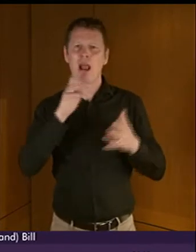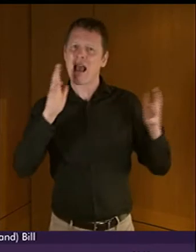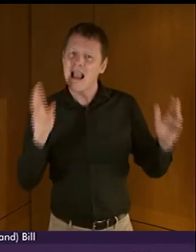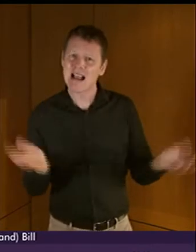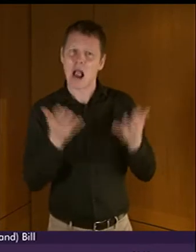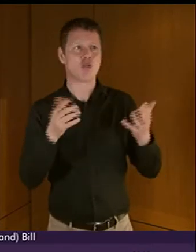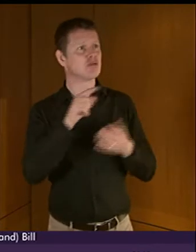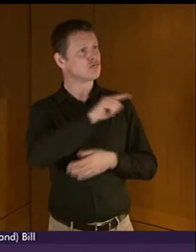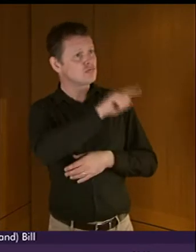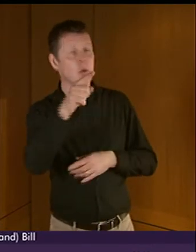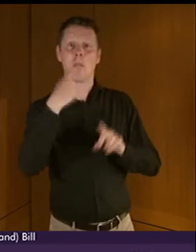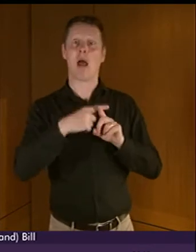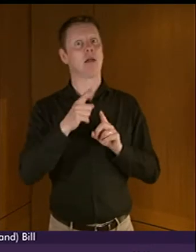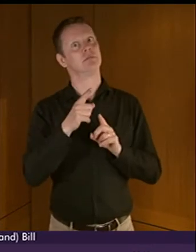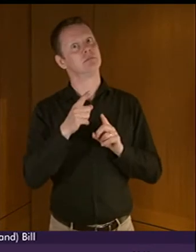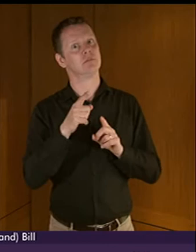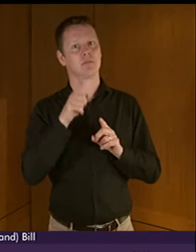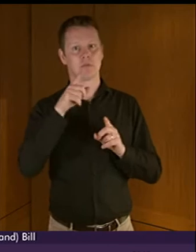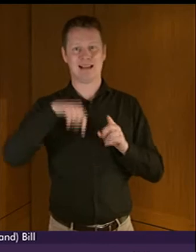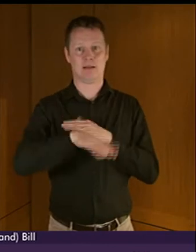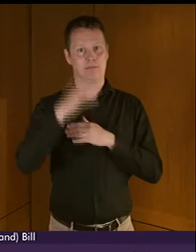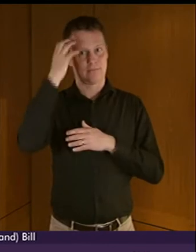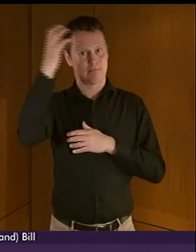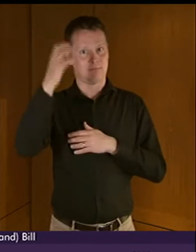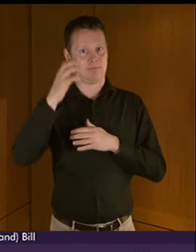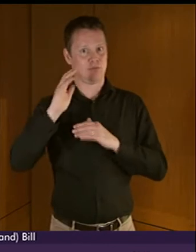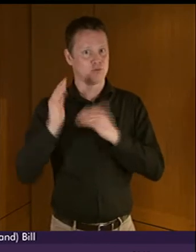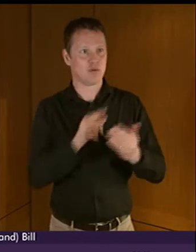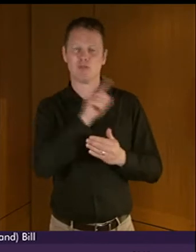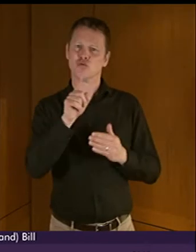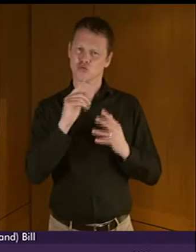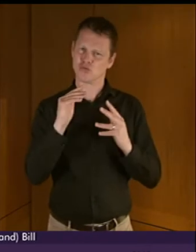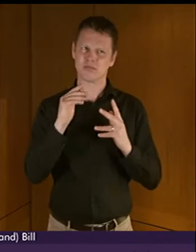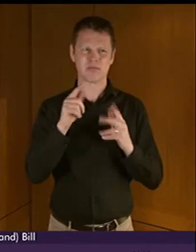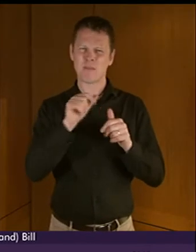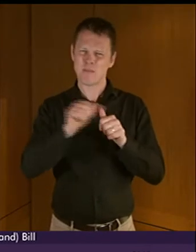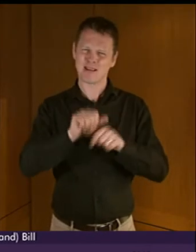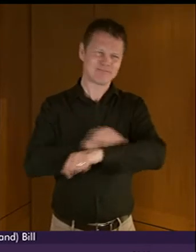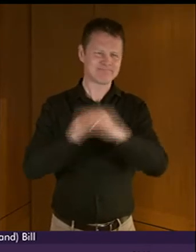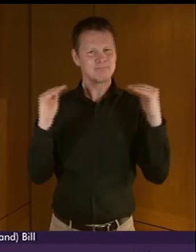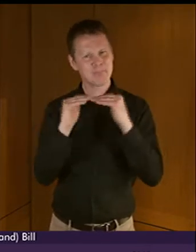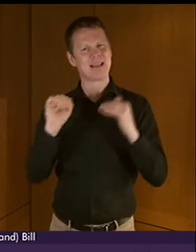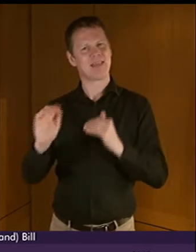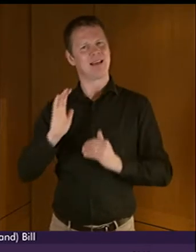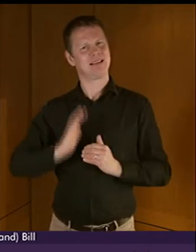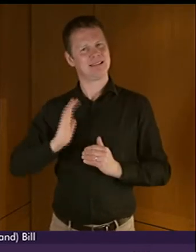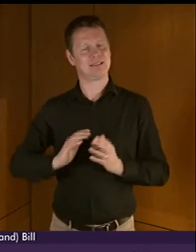in public bodies, to better meet the needs of BSL users. Across this Chamber, we recognise that deaf British